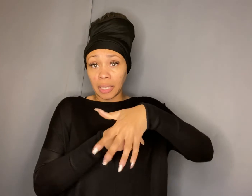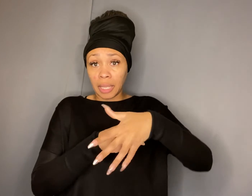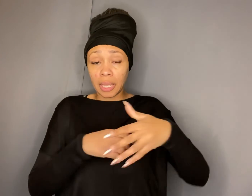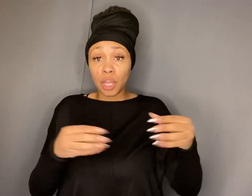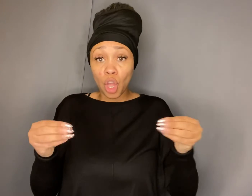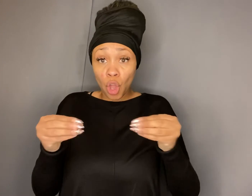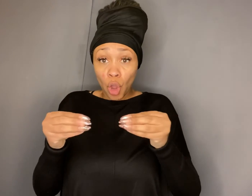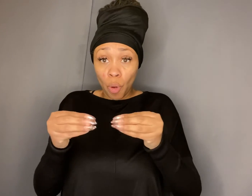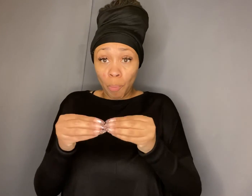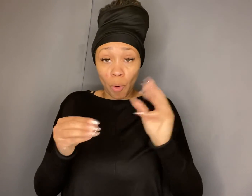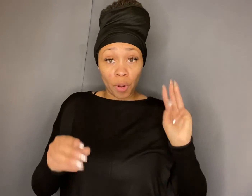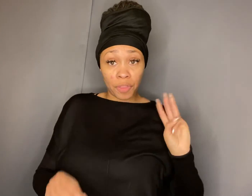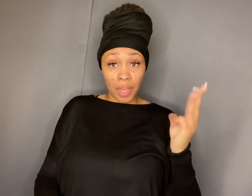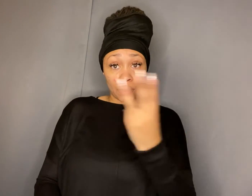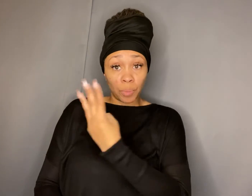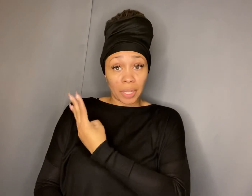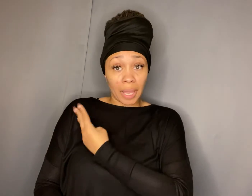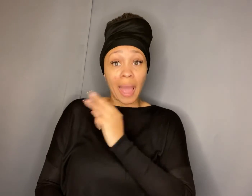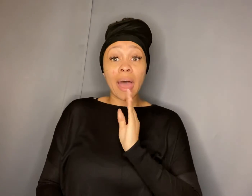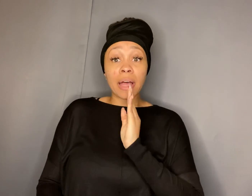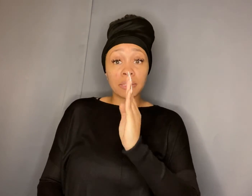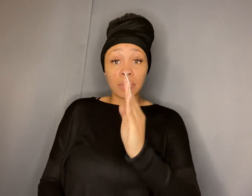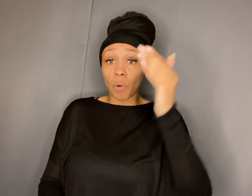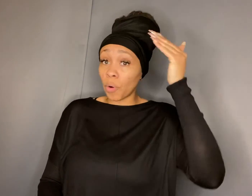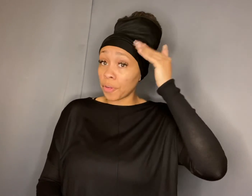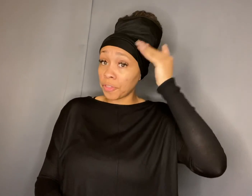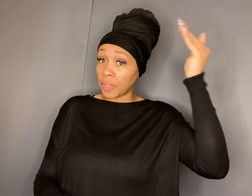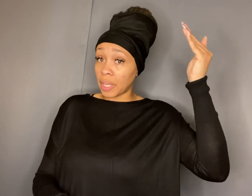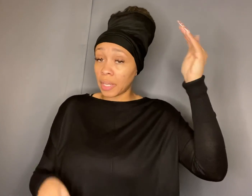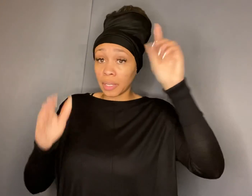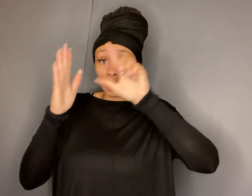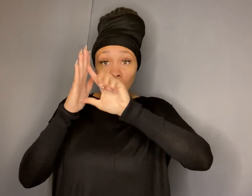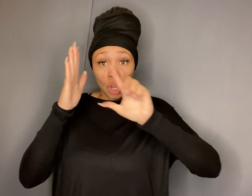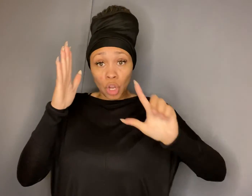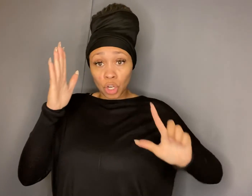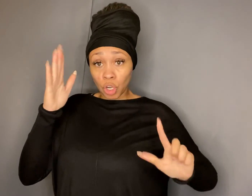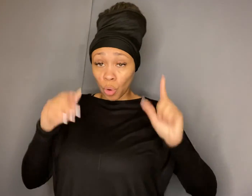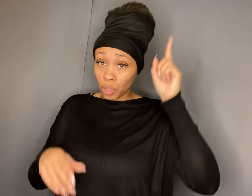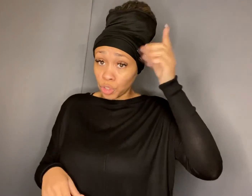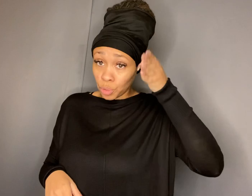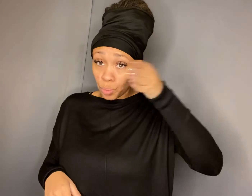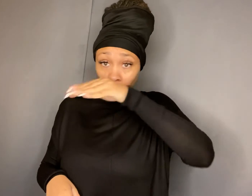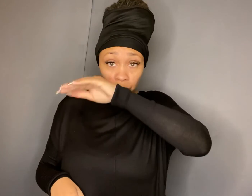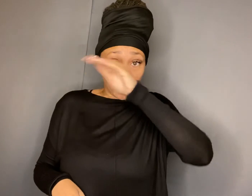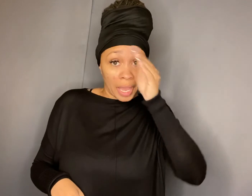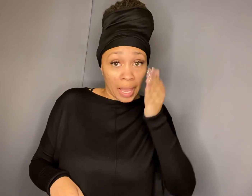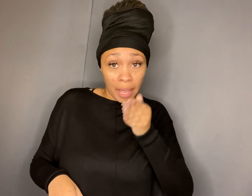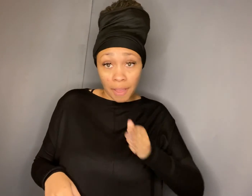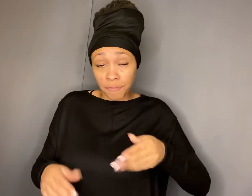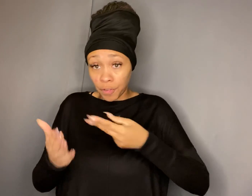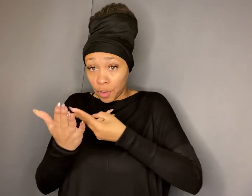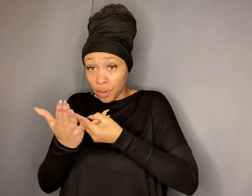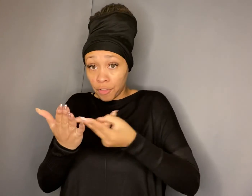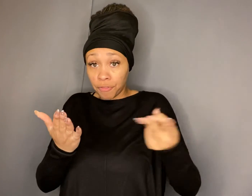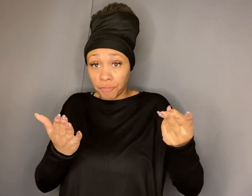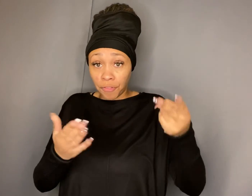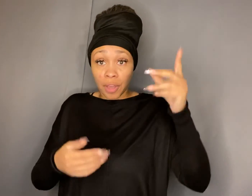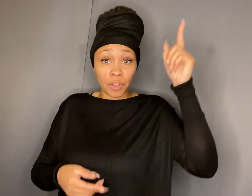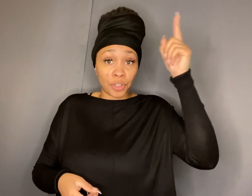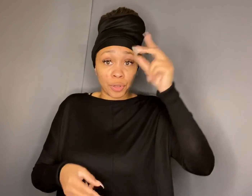more than we ask or think lord you will never fail your